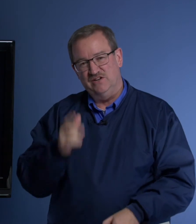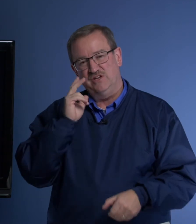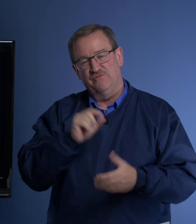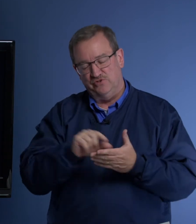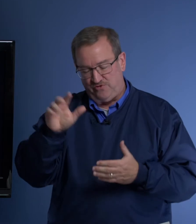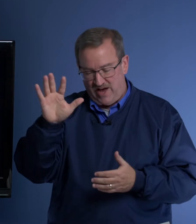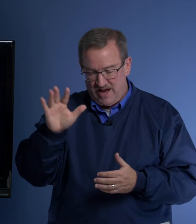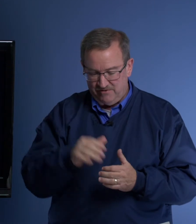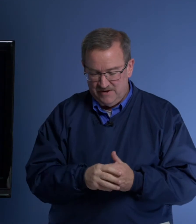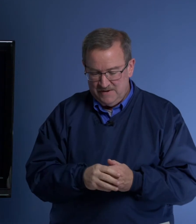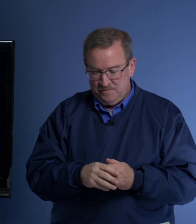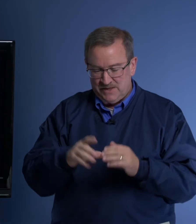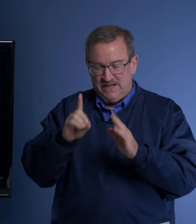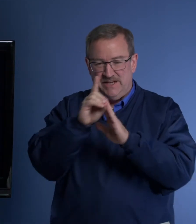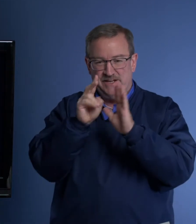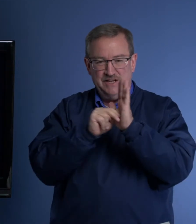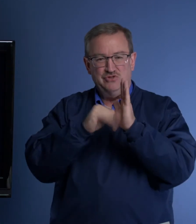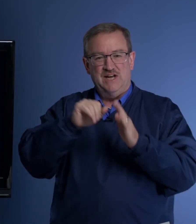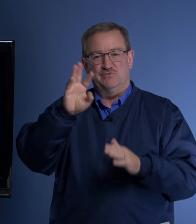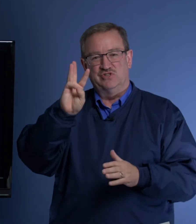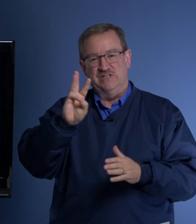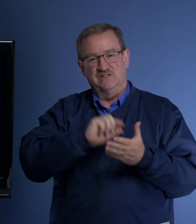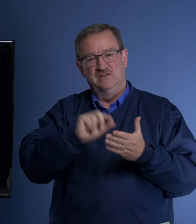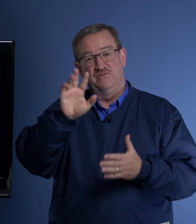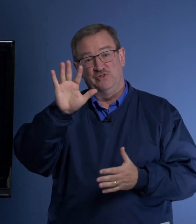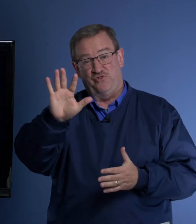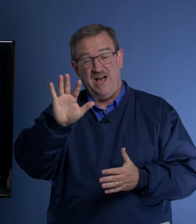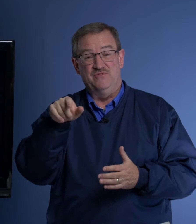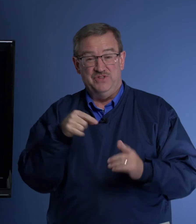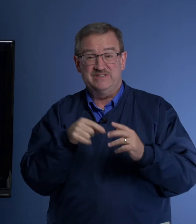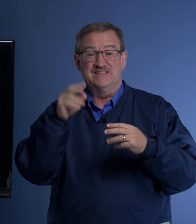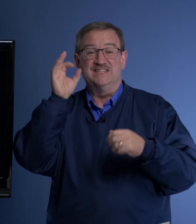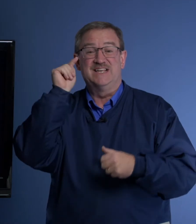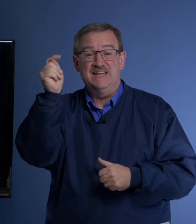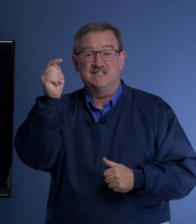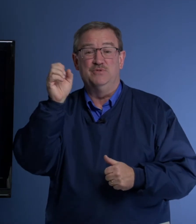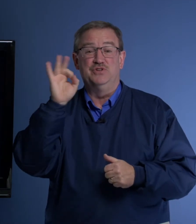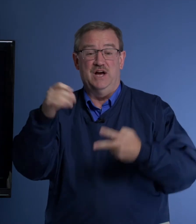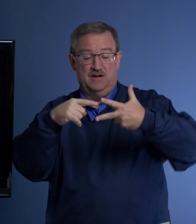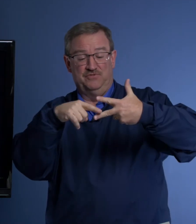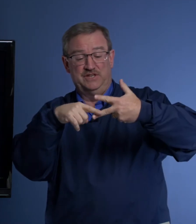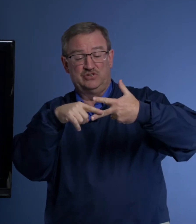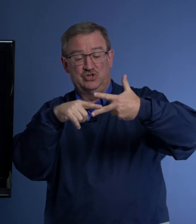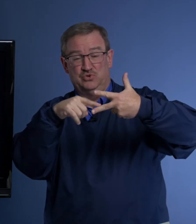Look in verse five in Daniel, chapter six, verse five. This is the testimony of these two,